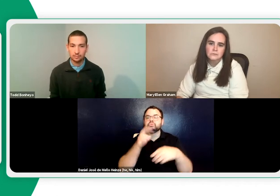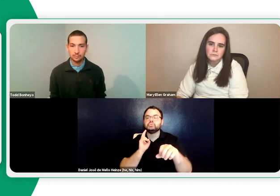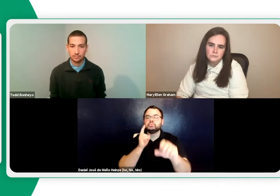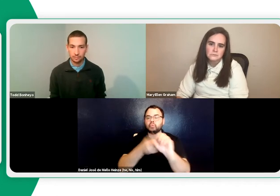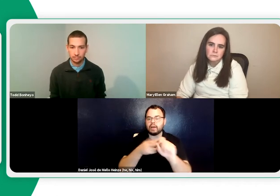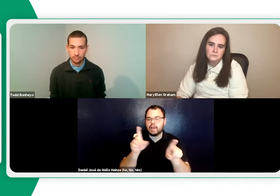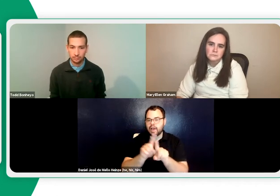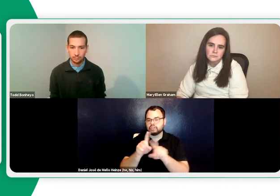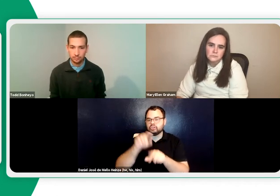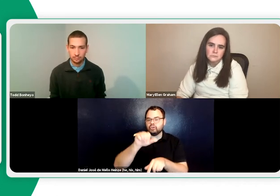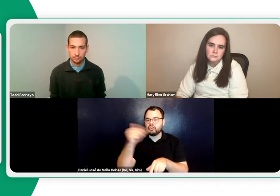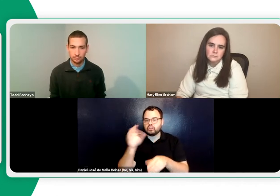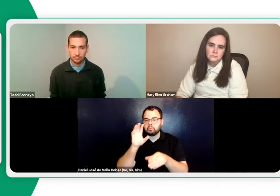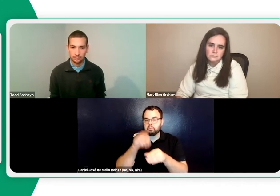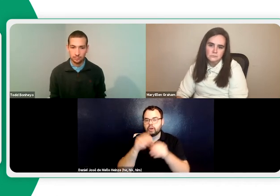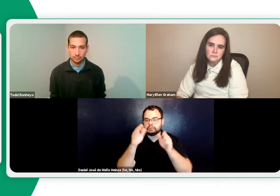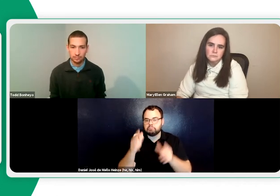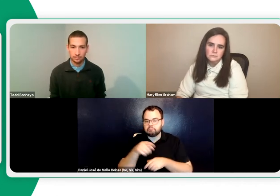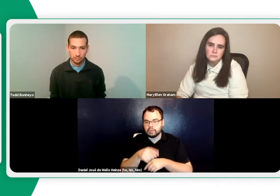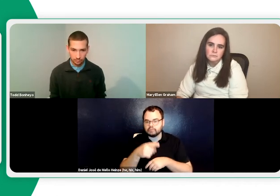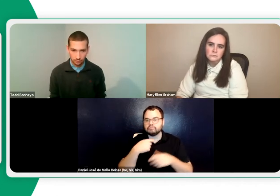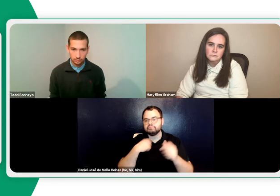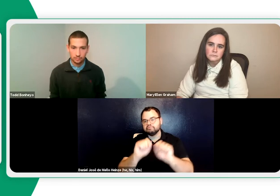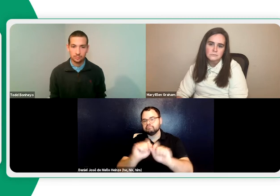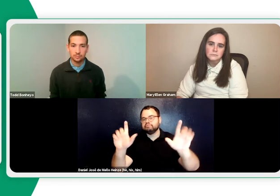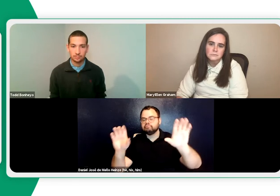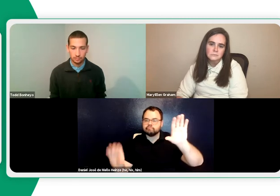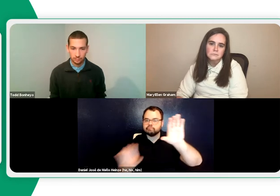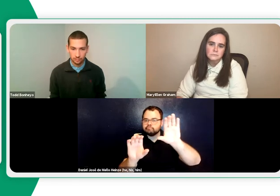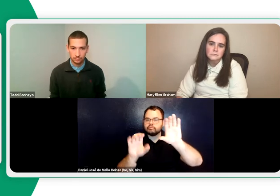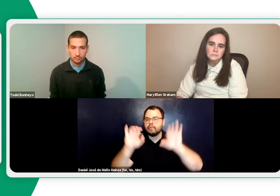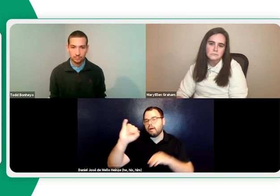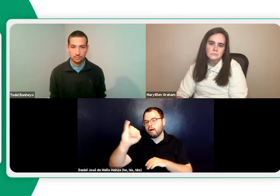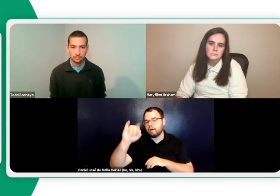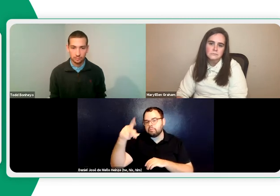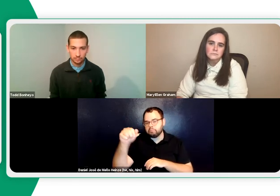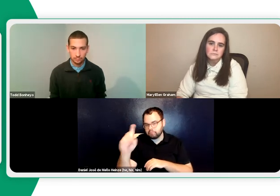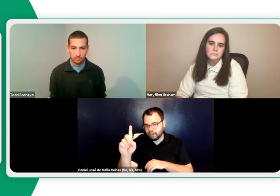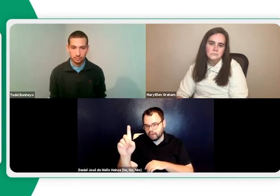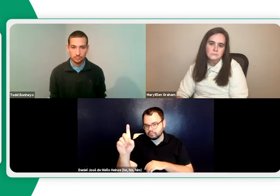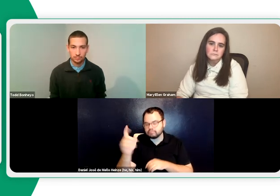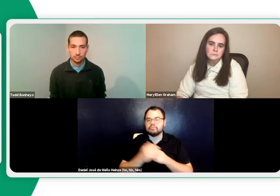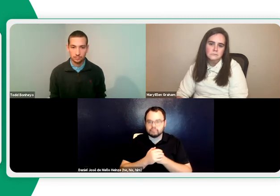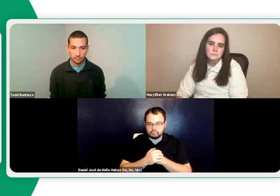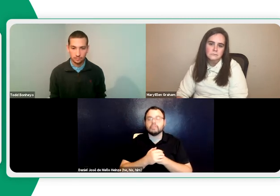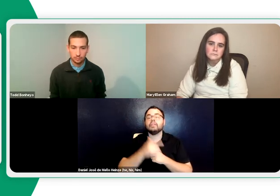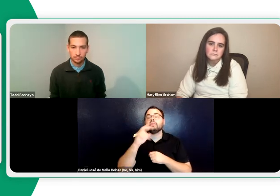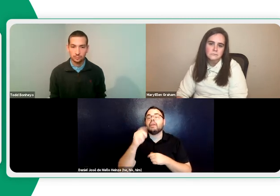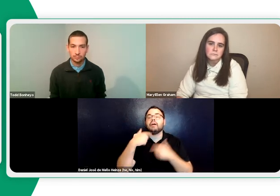I open up the app and join as another participant. So I'll have a second screen and